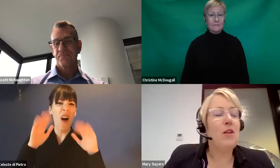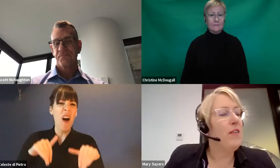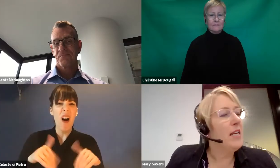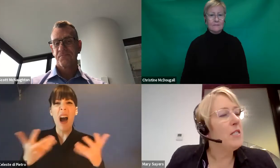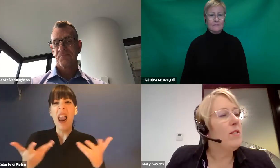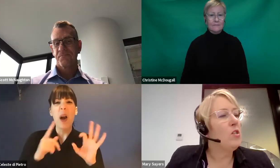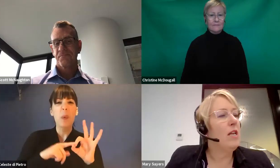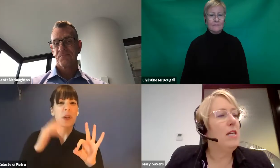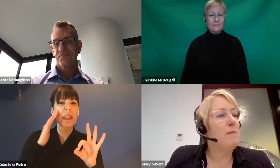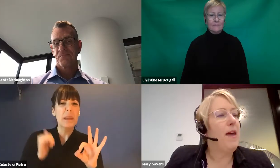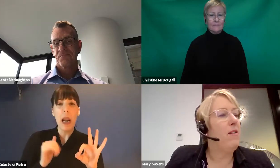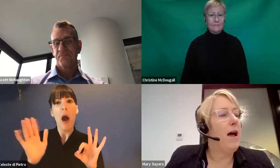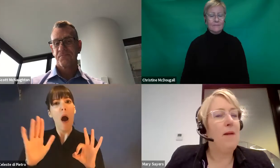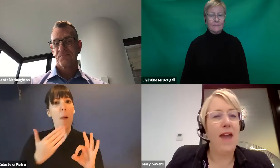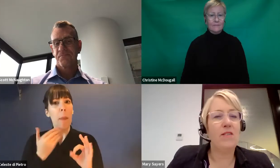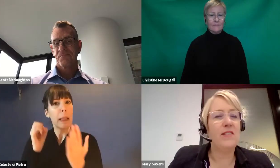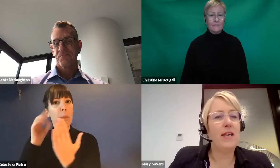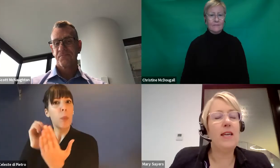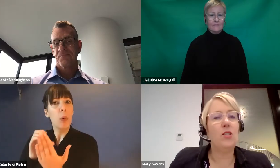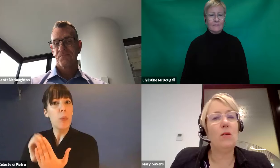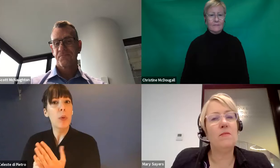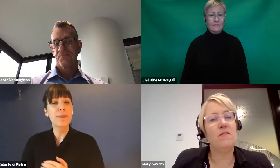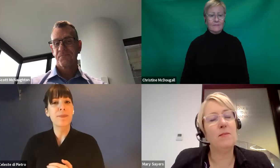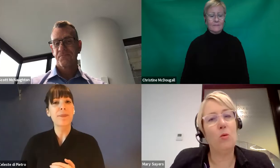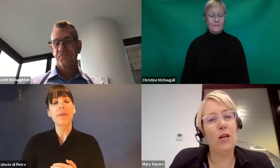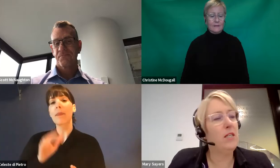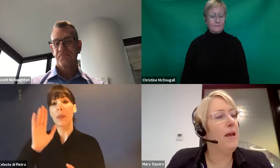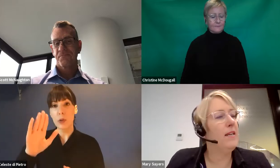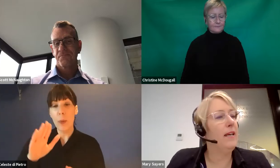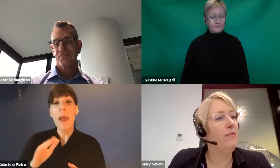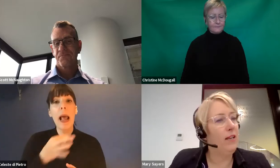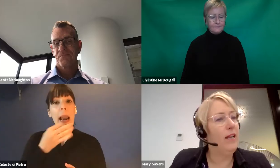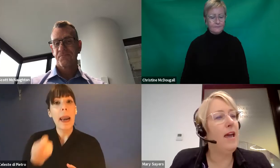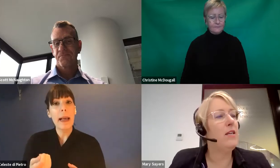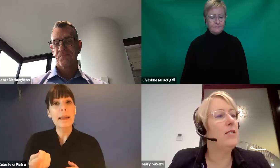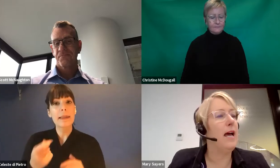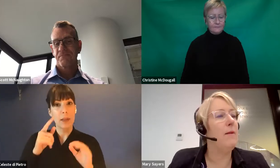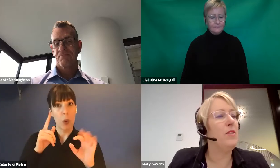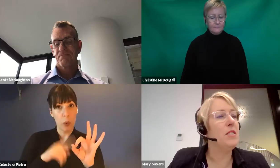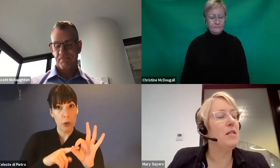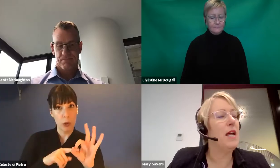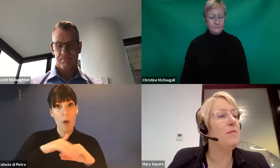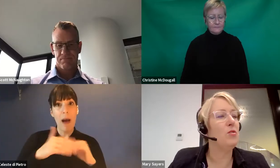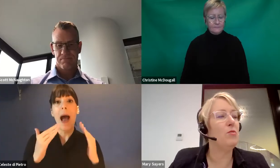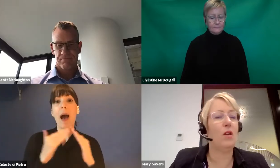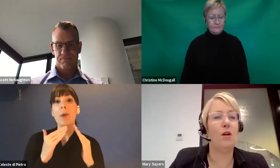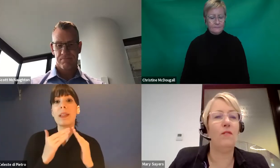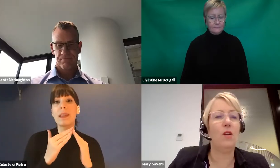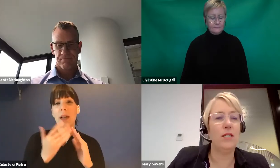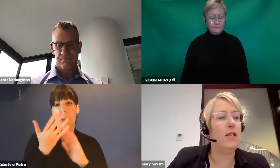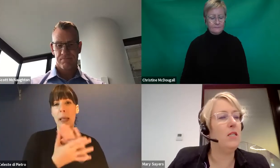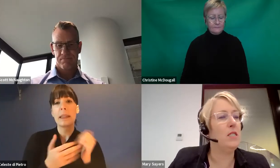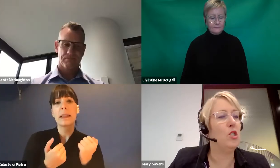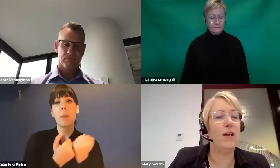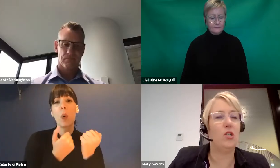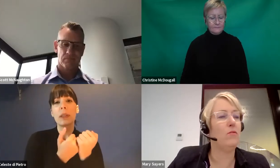Scott, the next question is about housing in terms of supported independent living. And this comes to the COVID